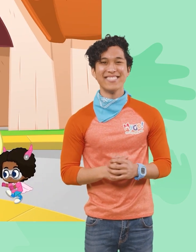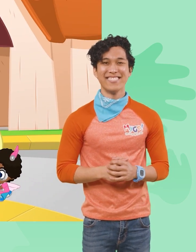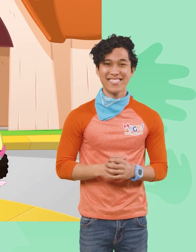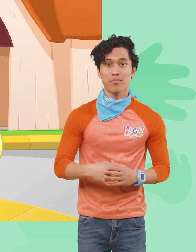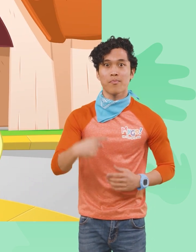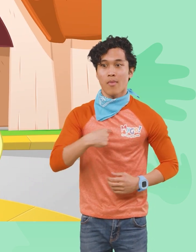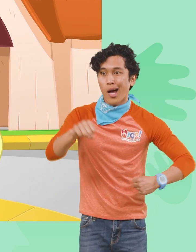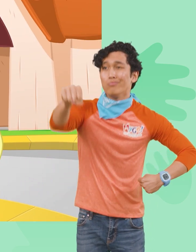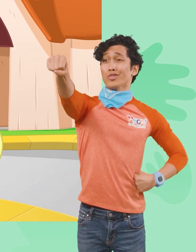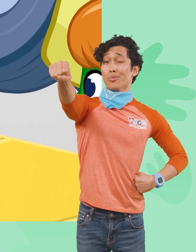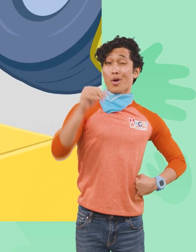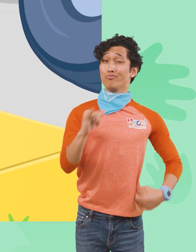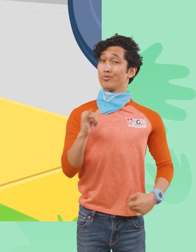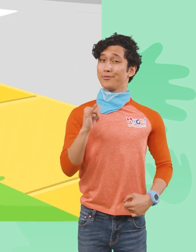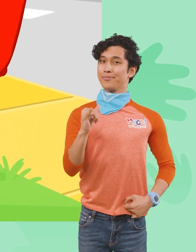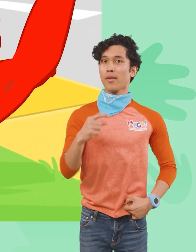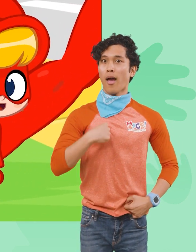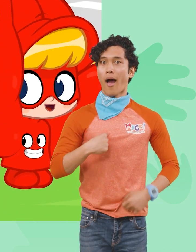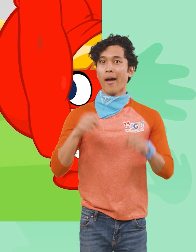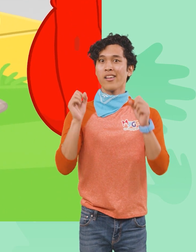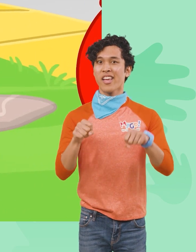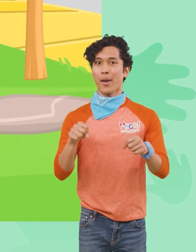I'm a superhero too! And I can fly!